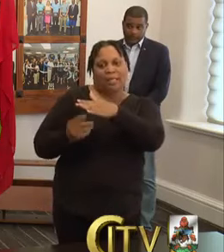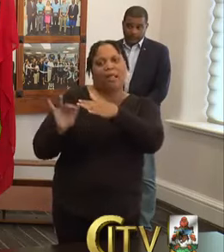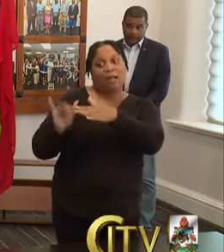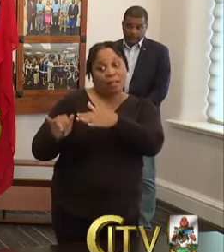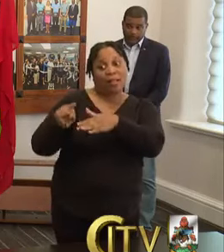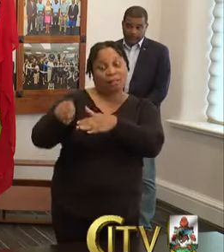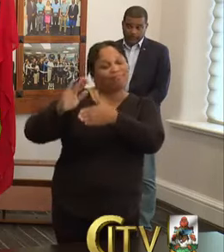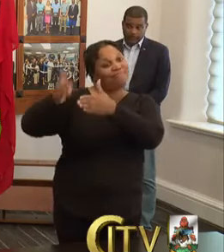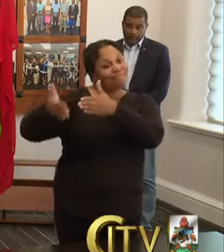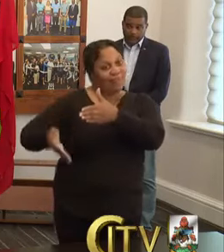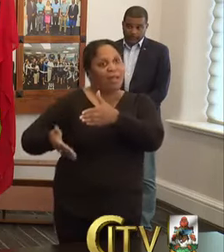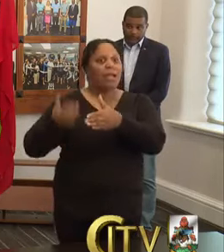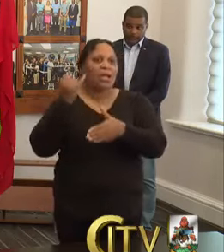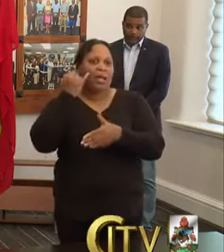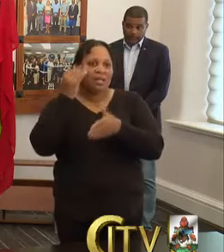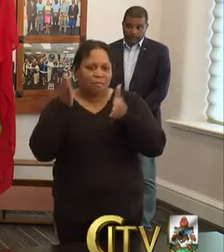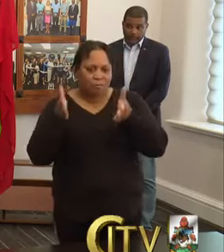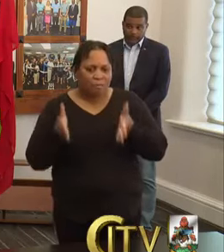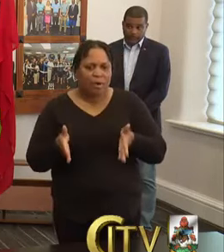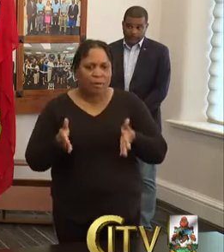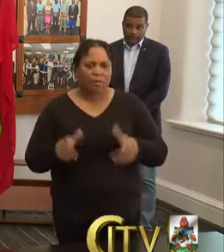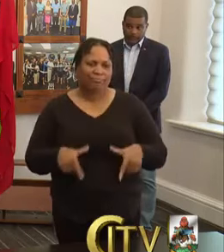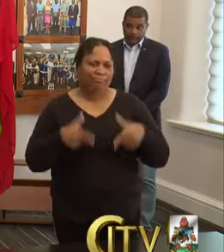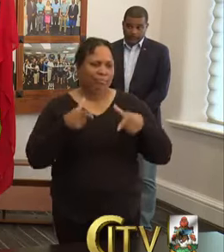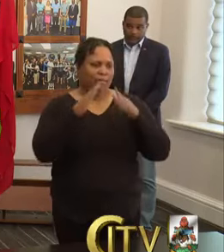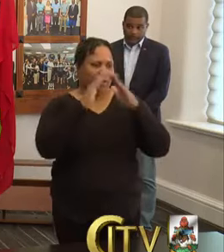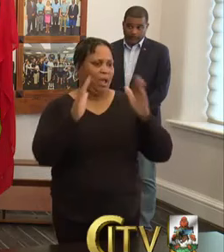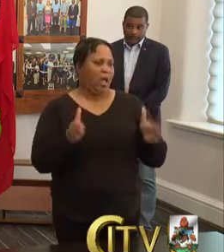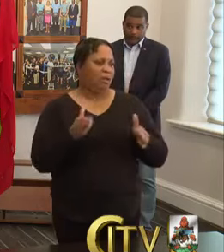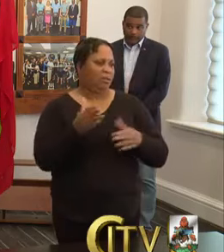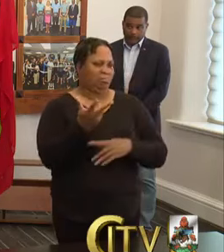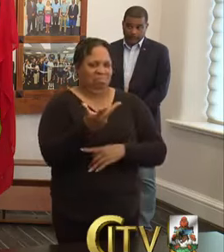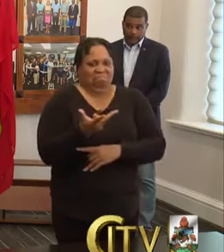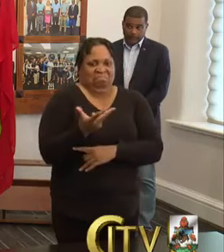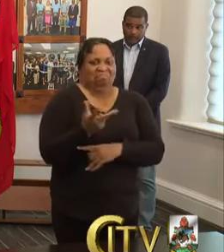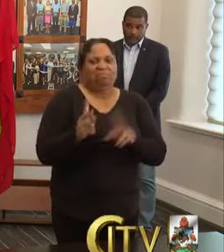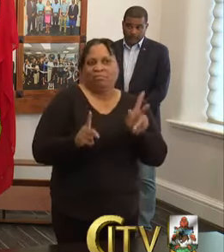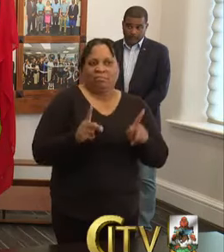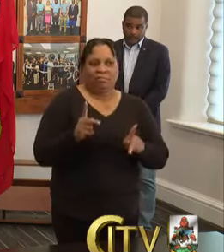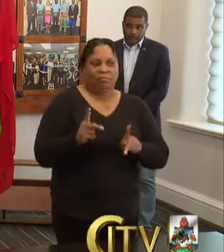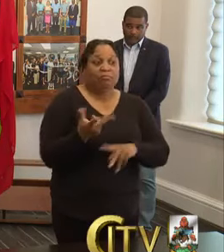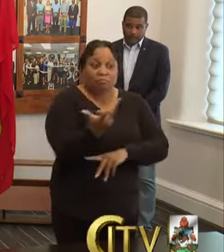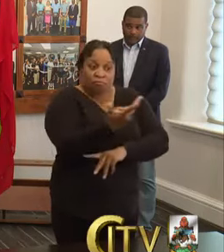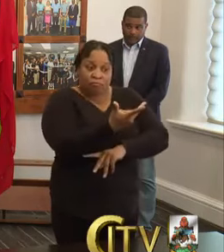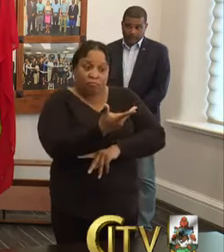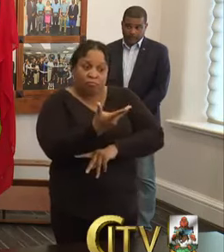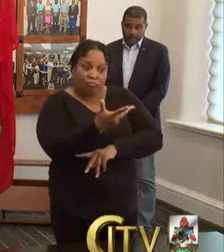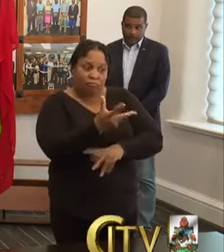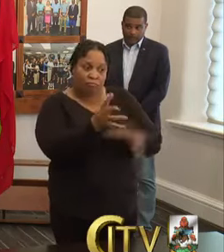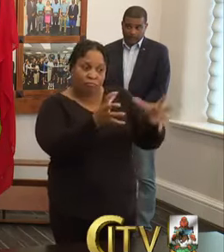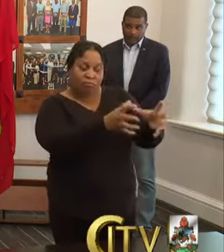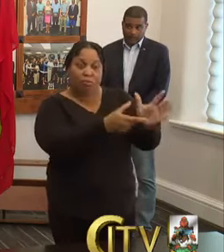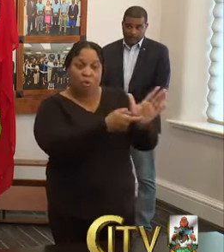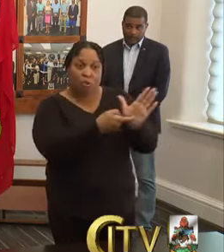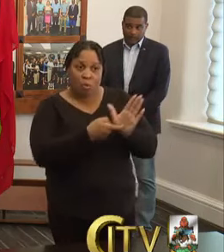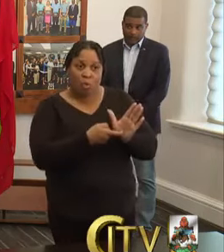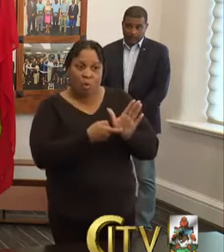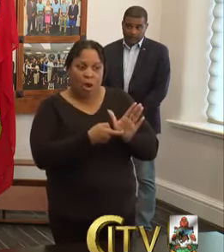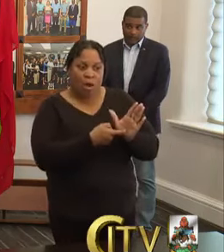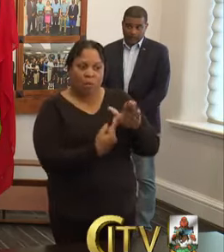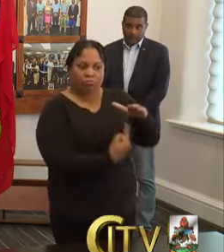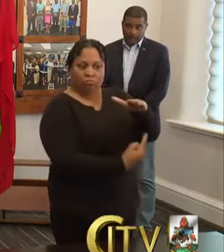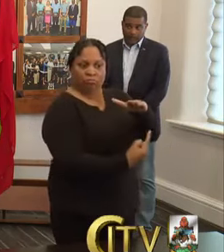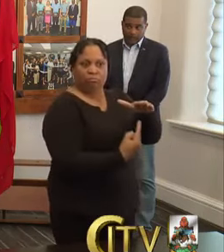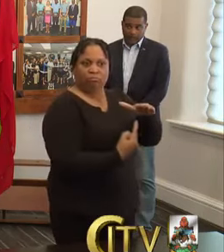would end. If that person was living in a household of, let's say, three people, those three people would be required to do quarantine